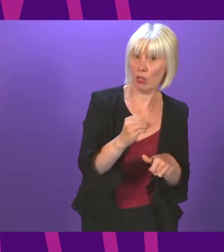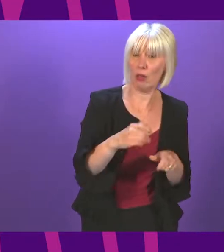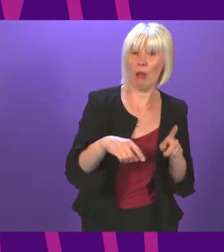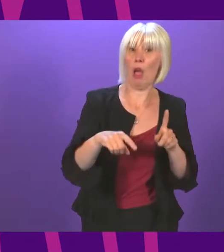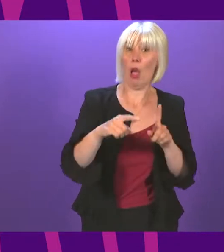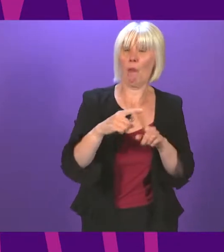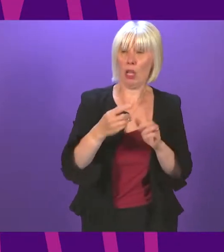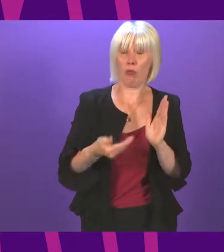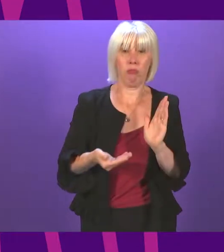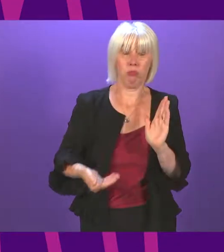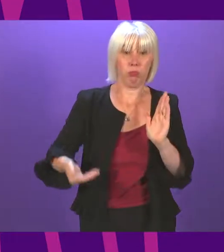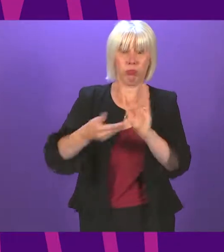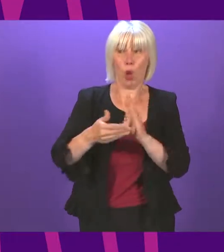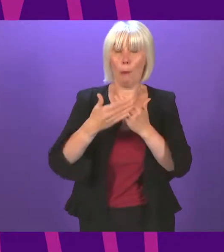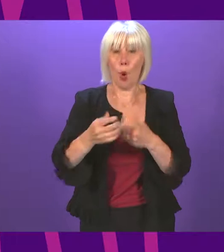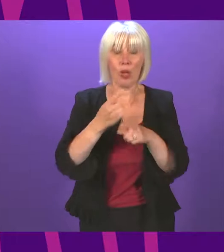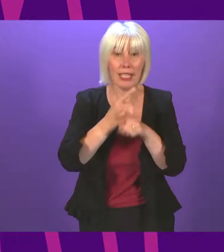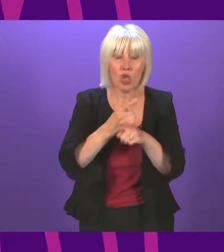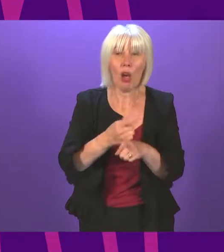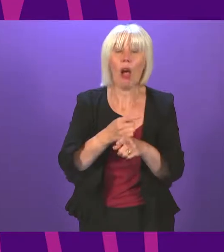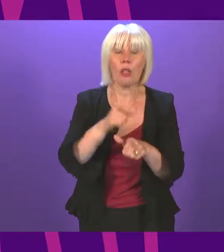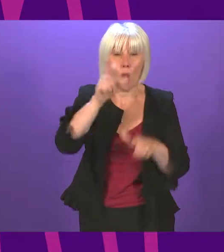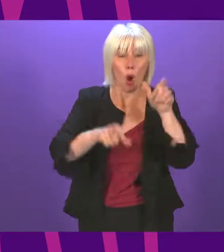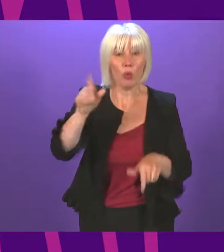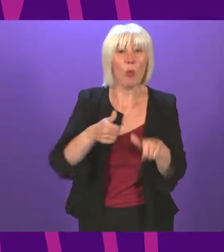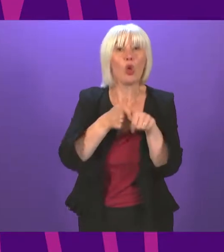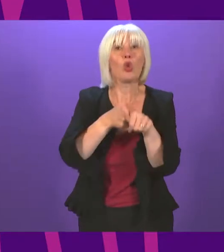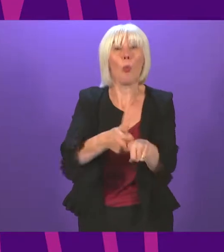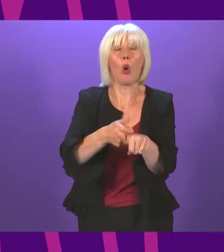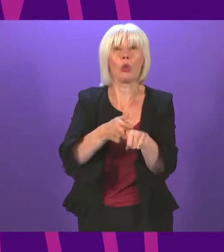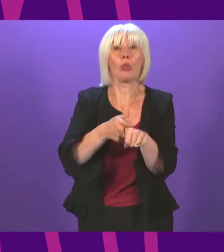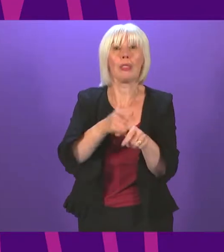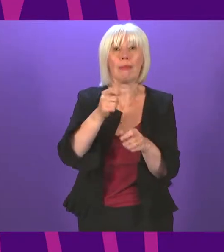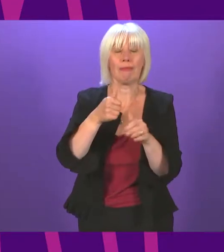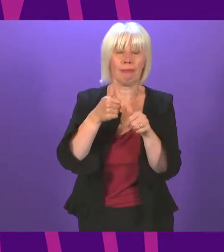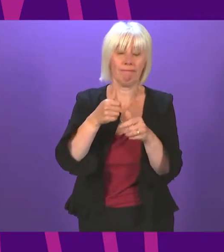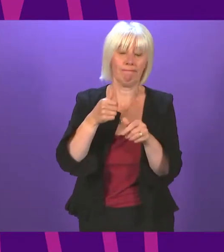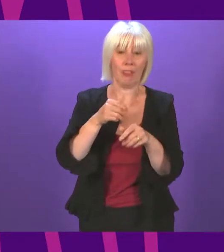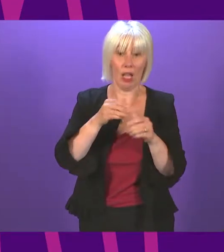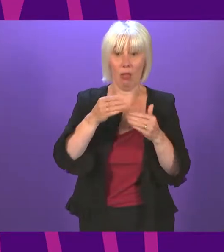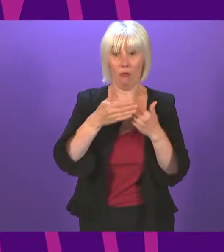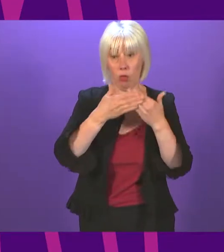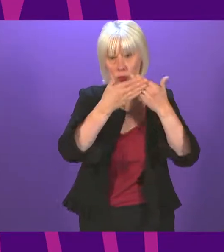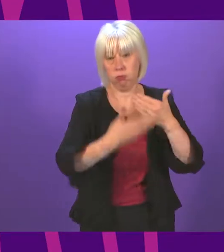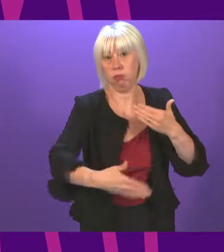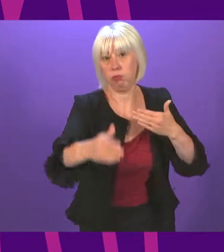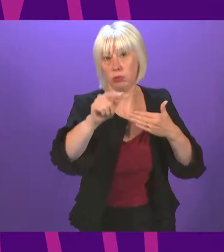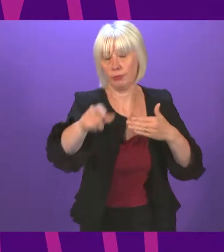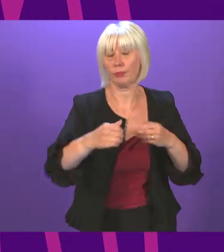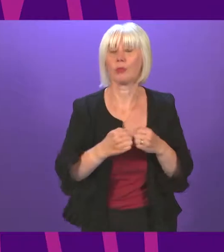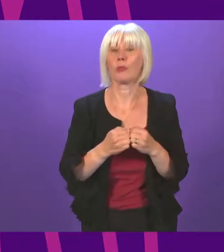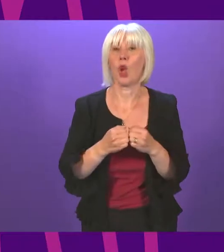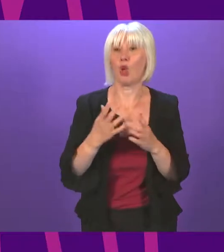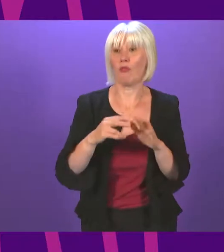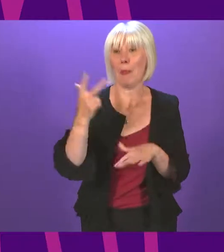and 500 more pupil support assistants over the parliamentary term. Since August at the start of the term,